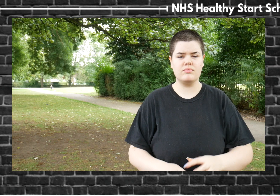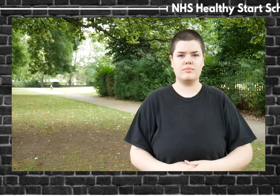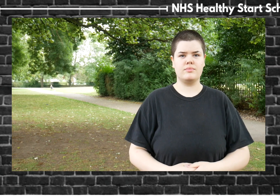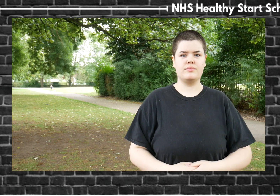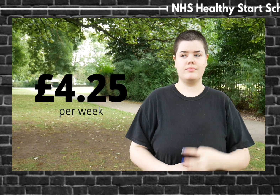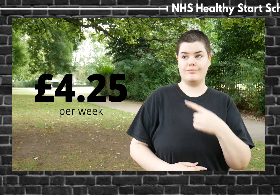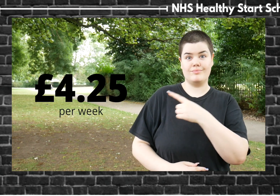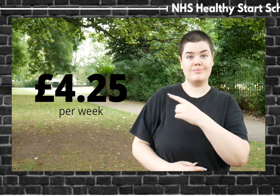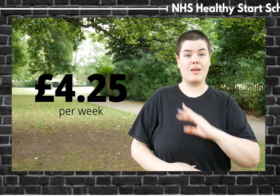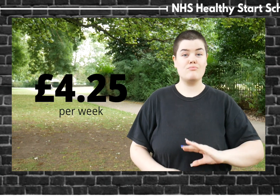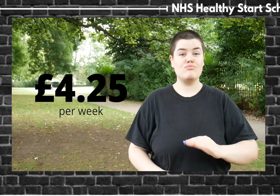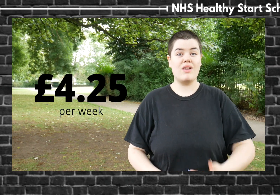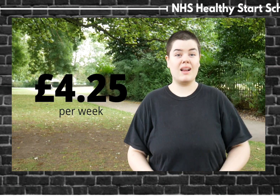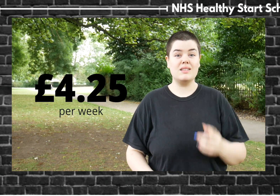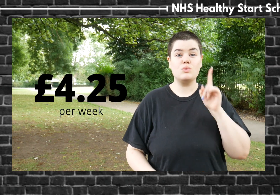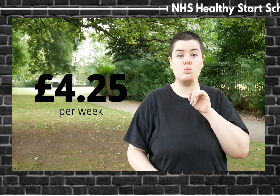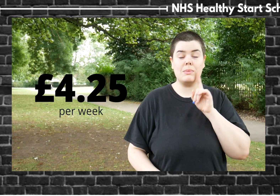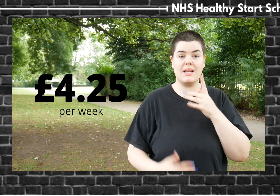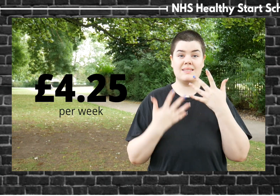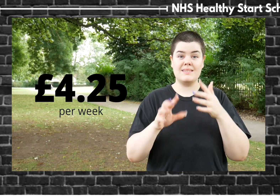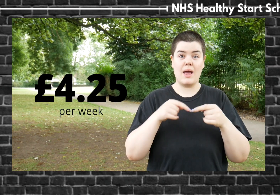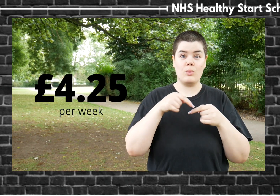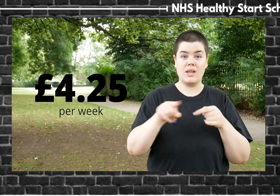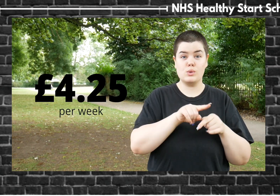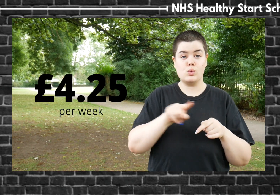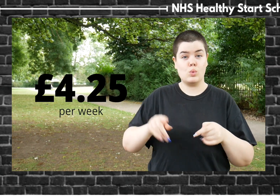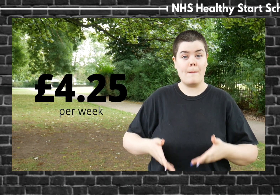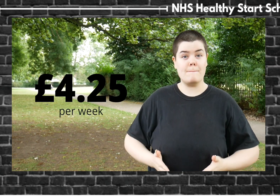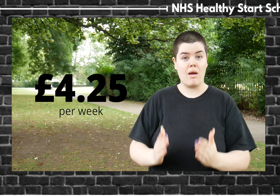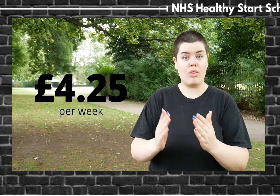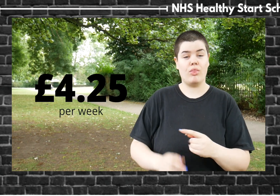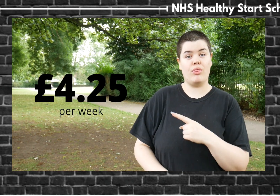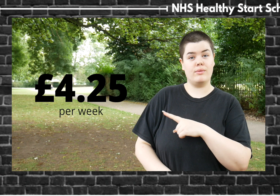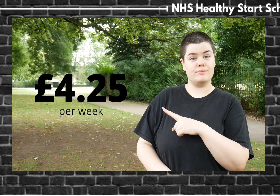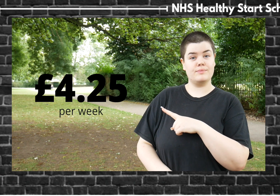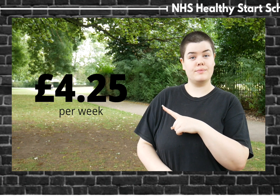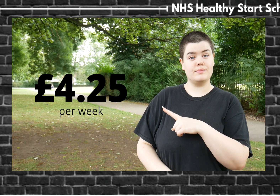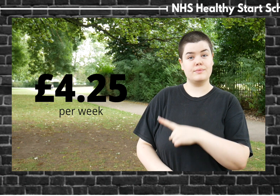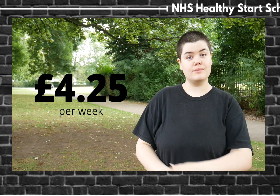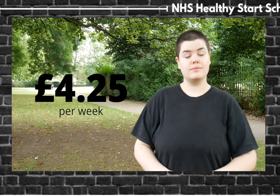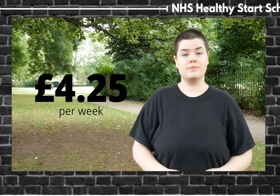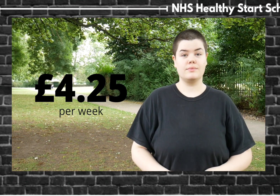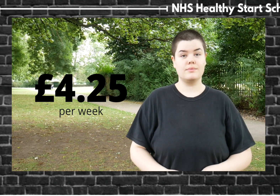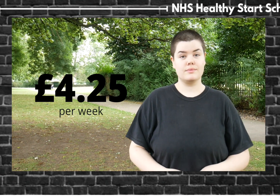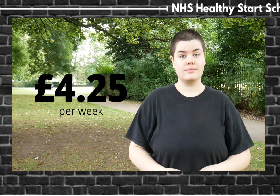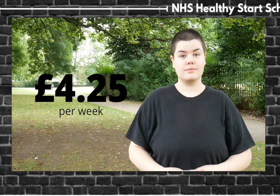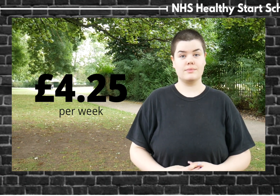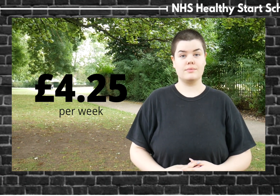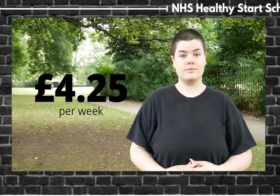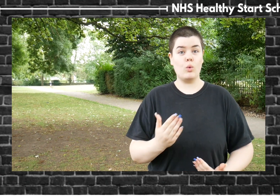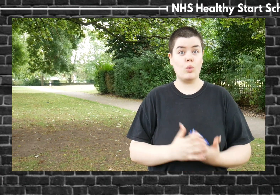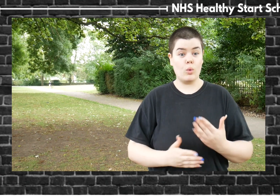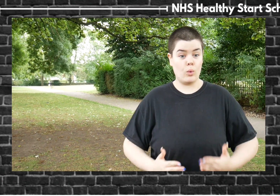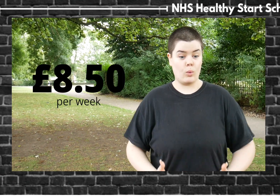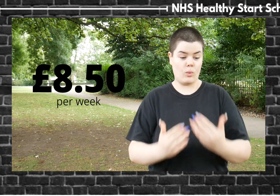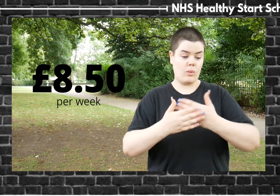depending on Pregnant women from 10 weeks pregnant to baby's birth, £4.25 per week